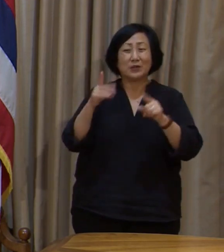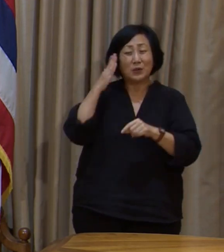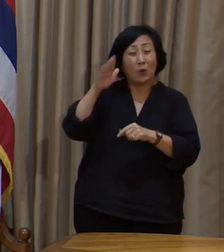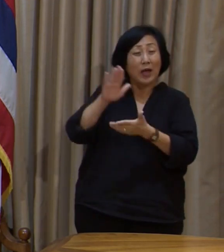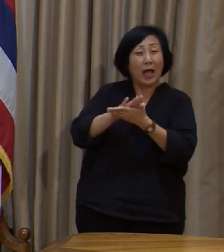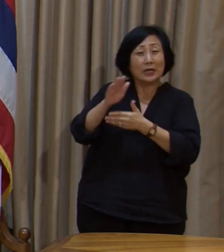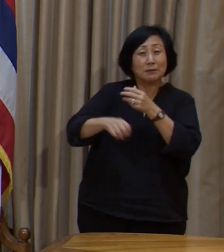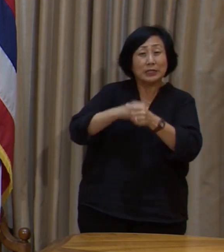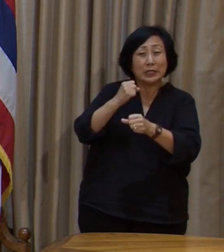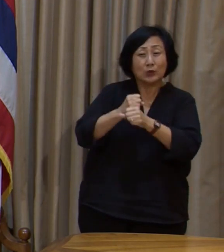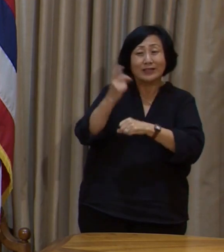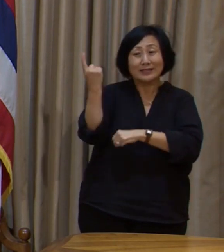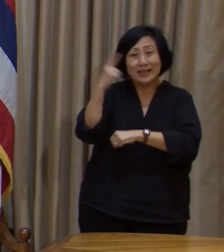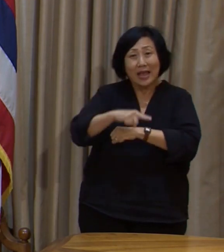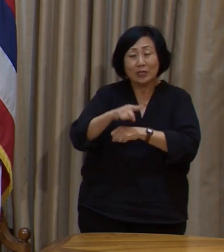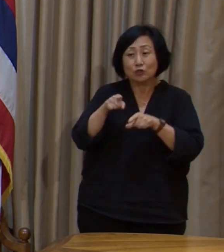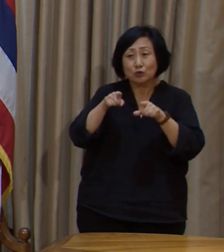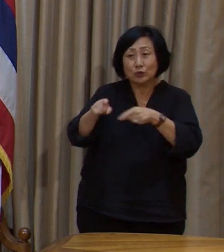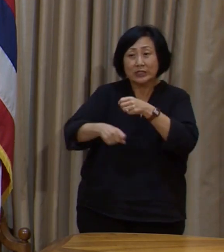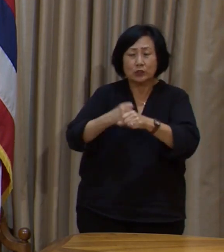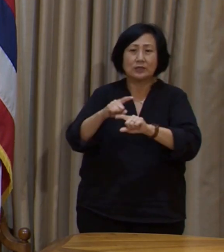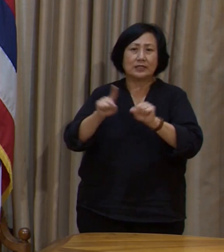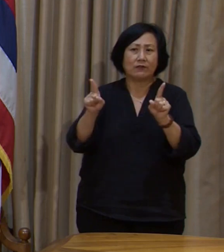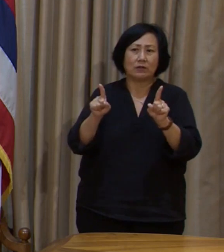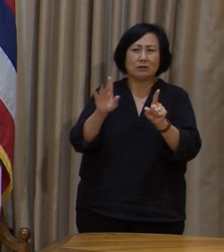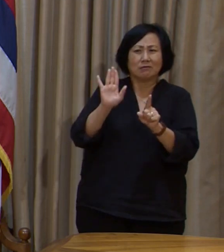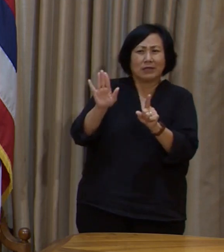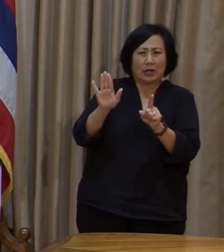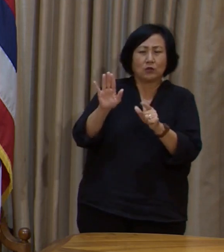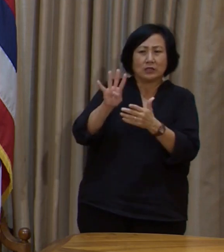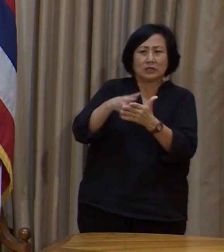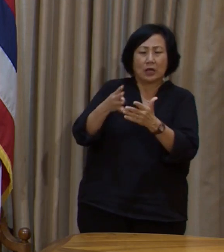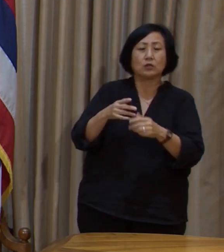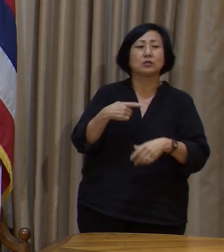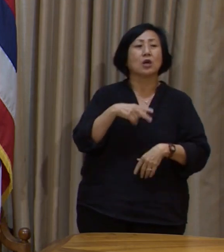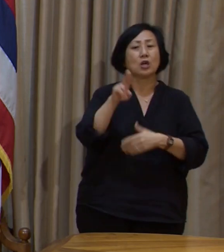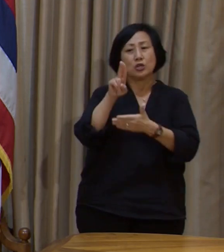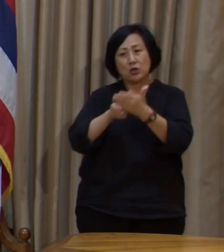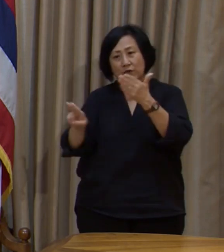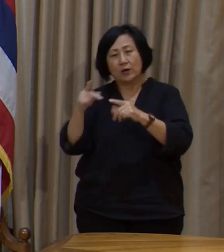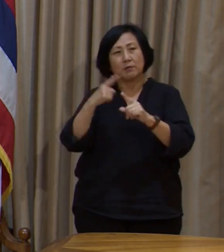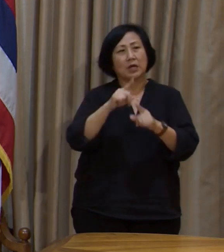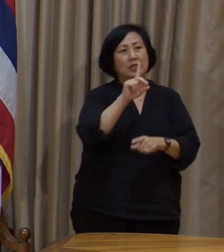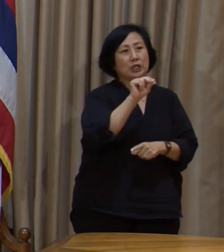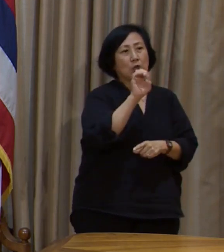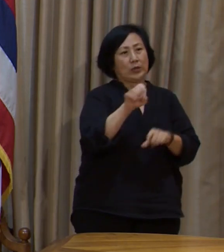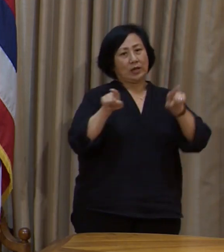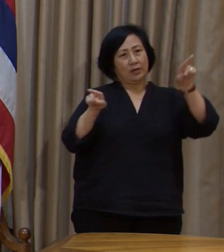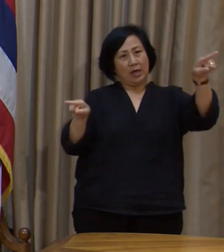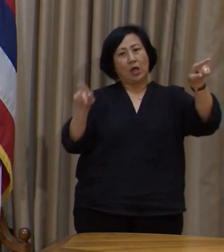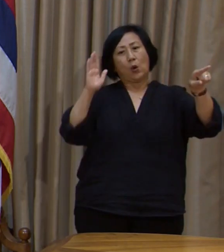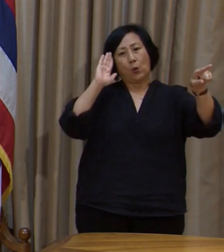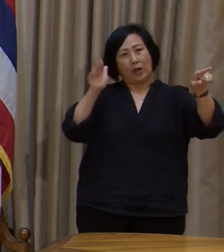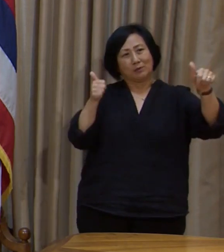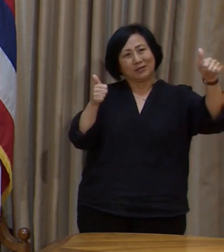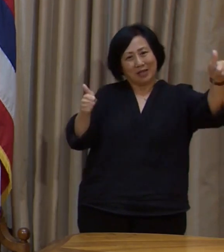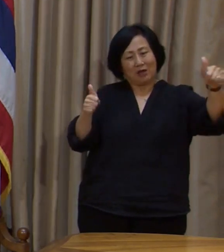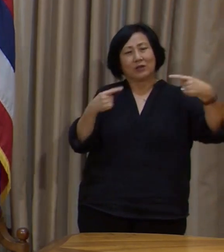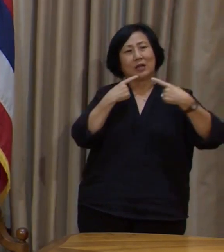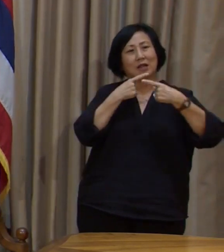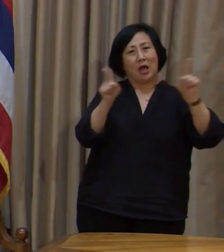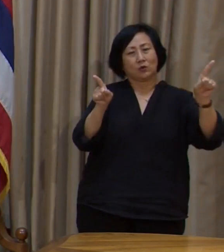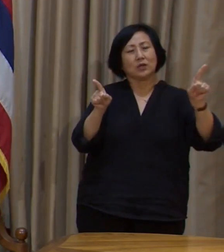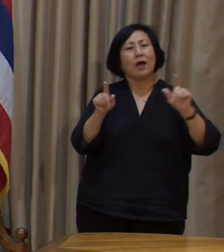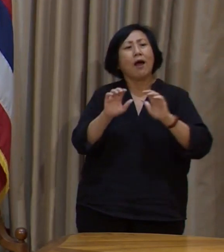different and it does matter. So the university and the Department of Education will be announcing